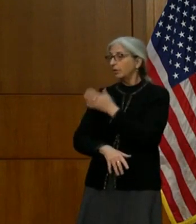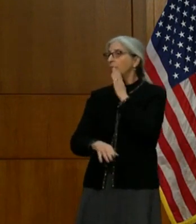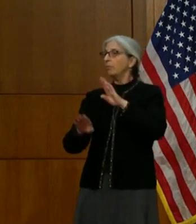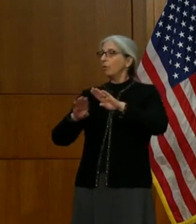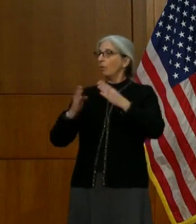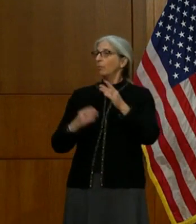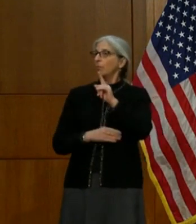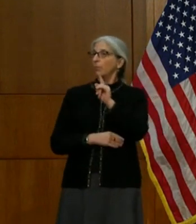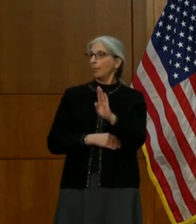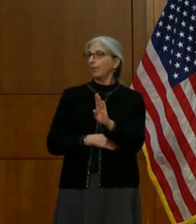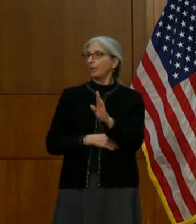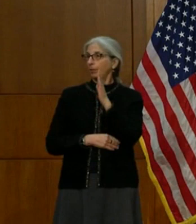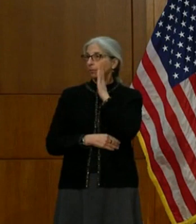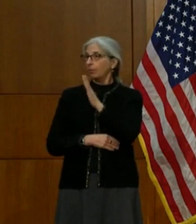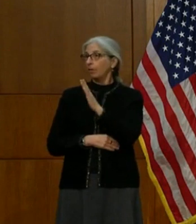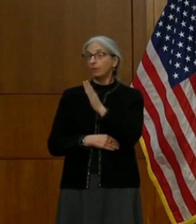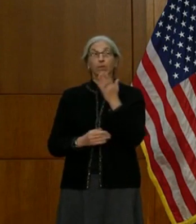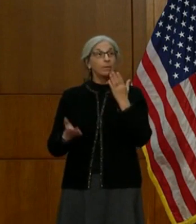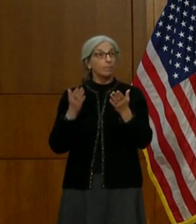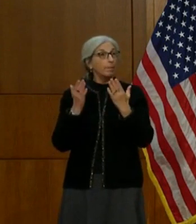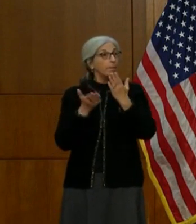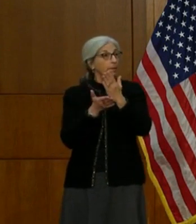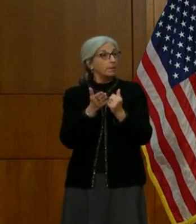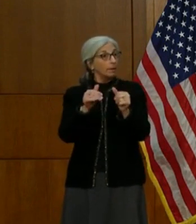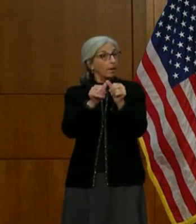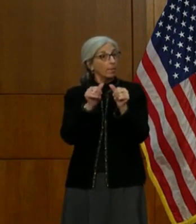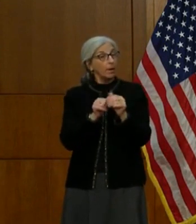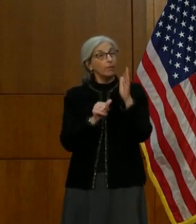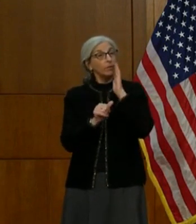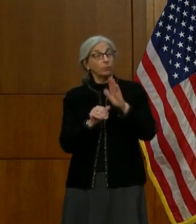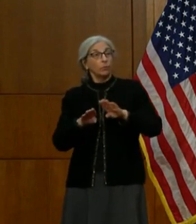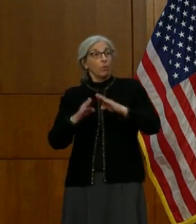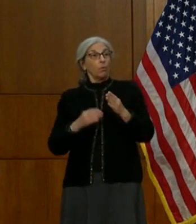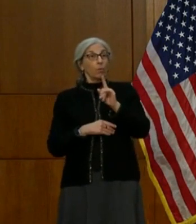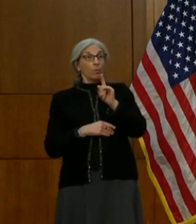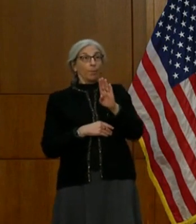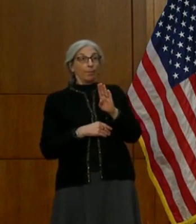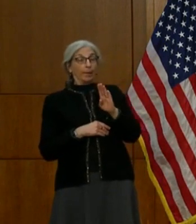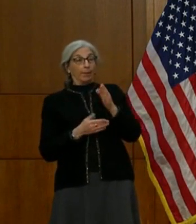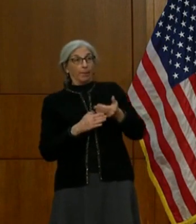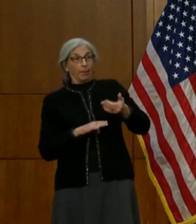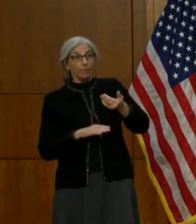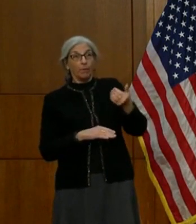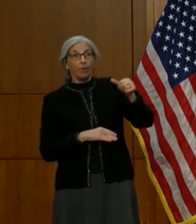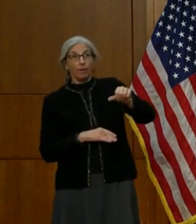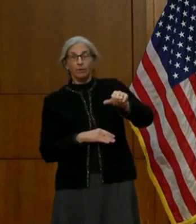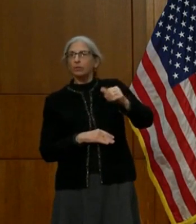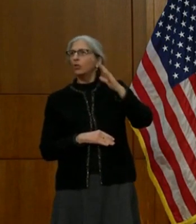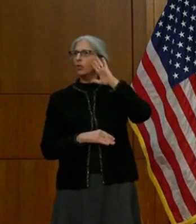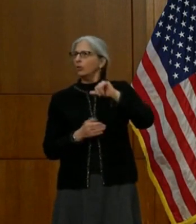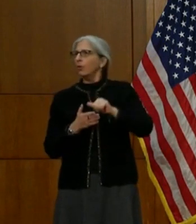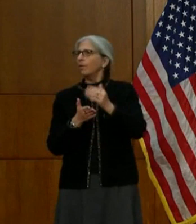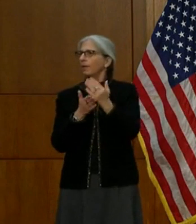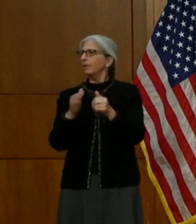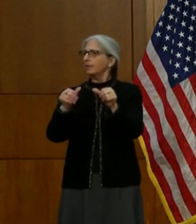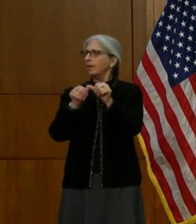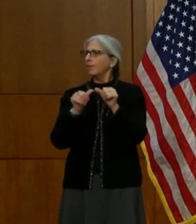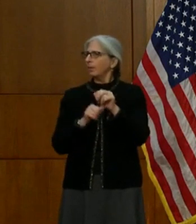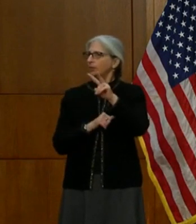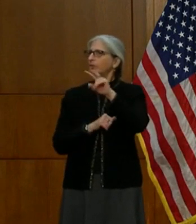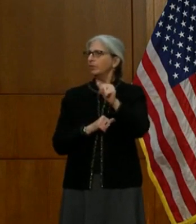1B, and we may do that in some areas sooner than others because, as you all know, some areas of Virginia are ahead of others. So